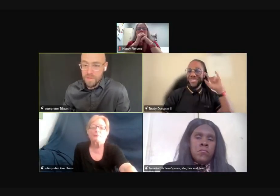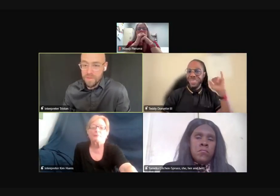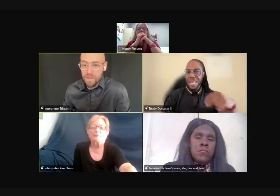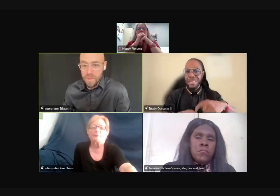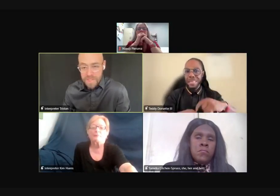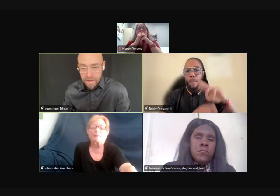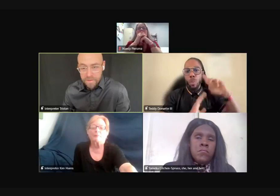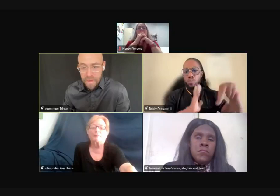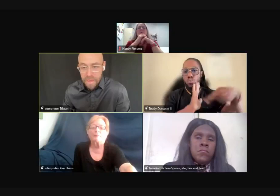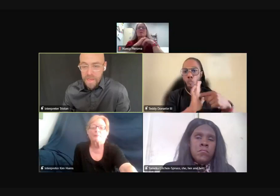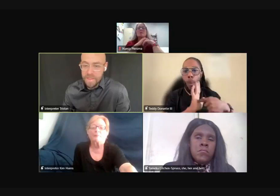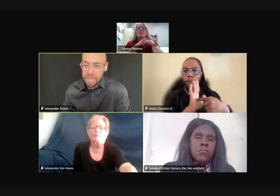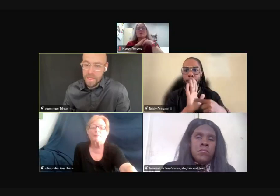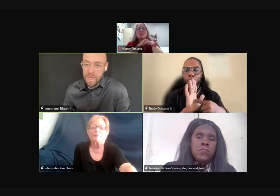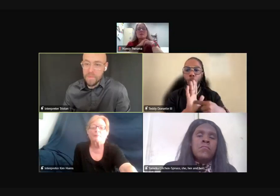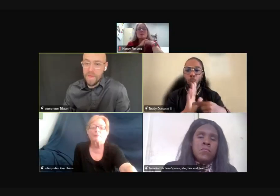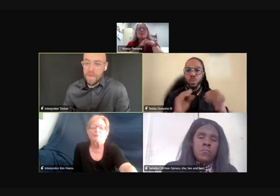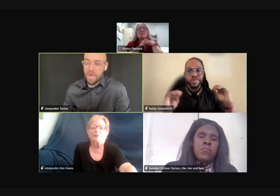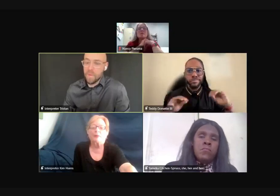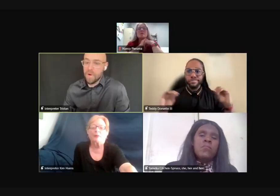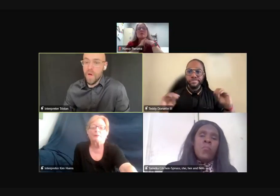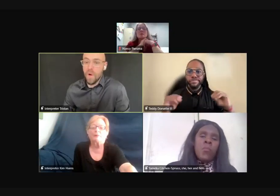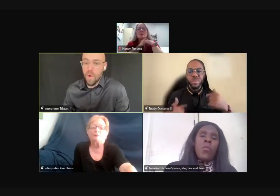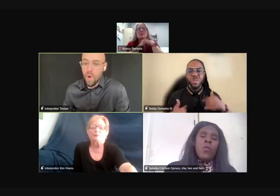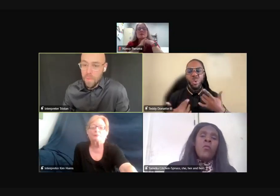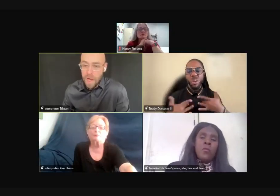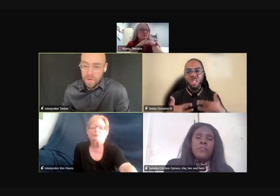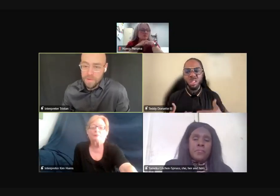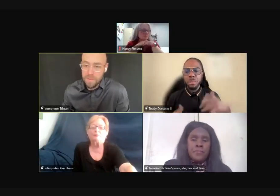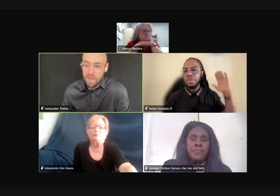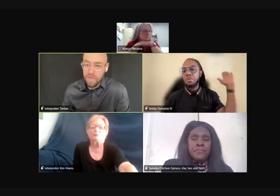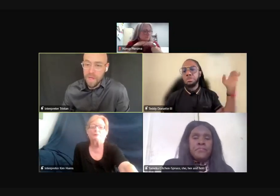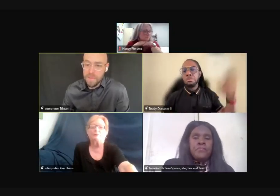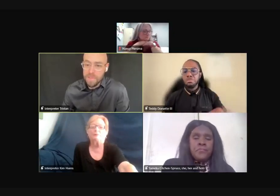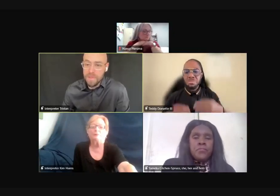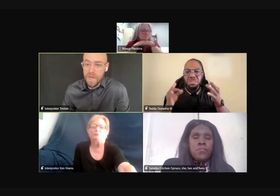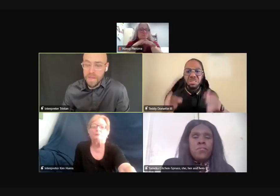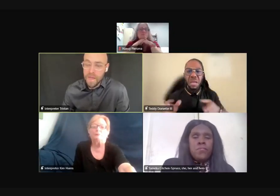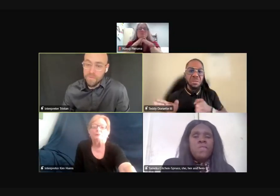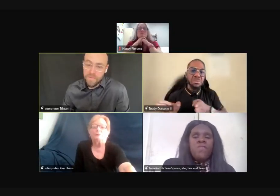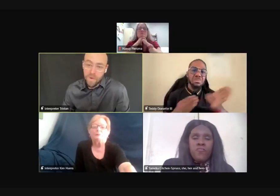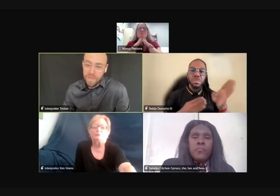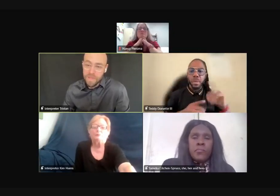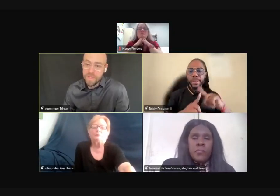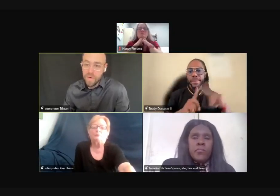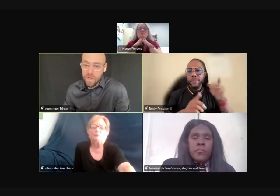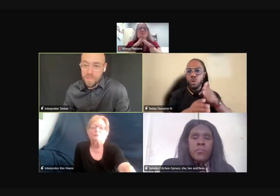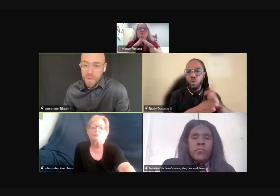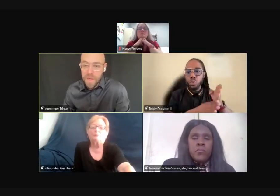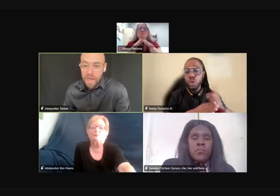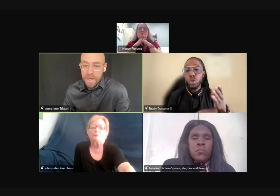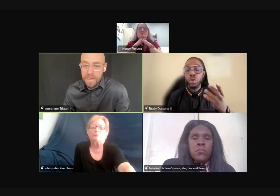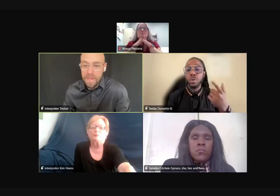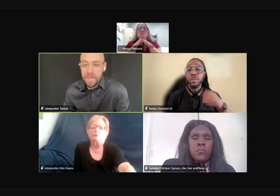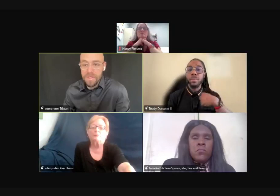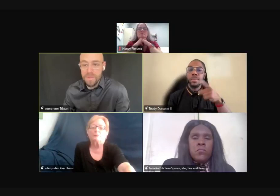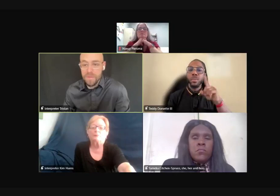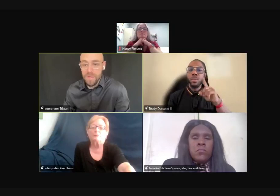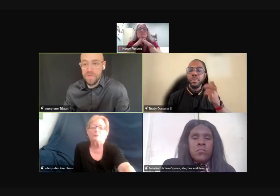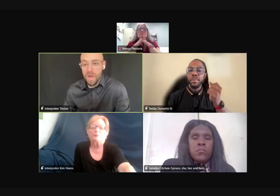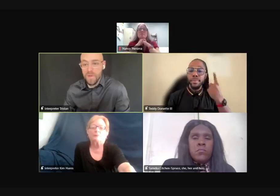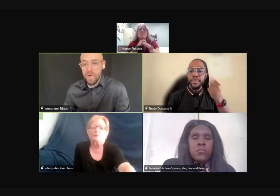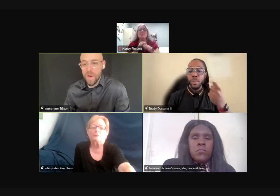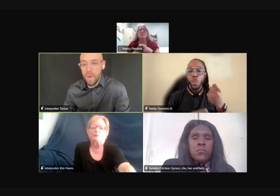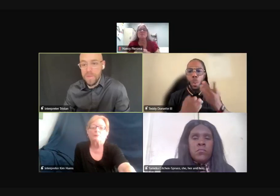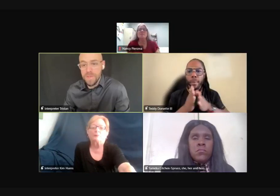who were doctors who were deaf at that time. There were no role models for me to look up to, and I felt really discouraged by that and decided